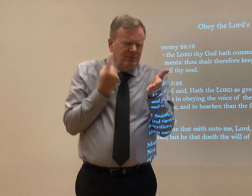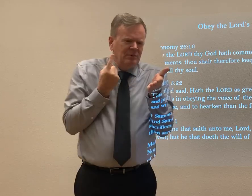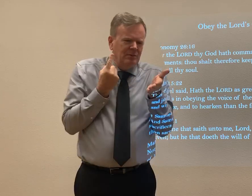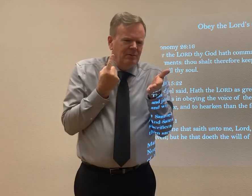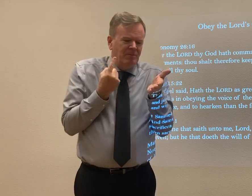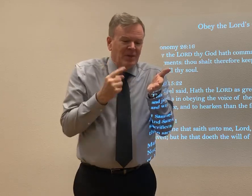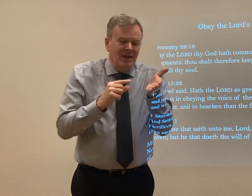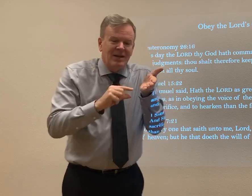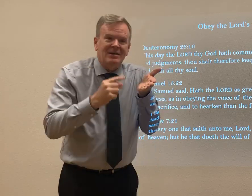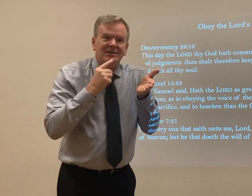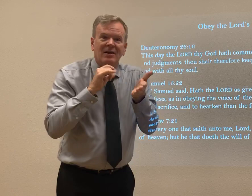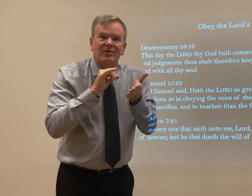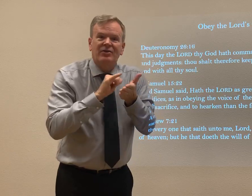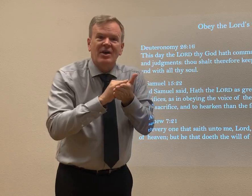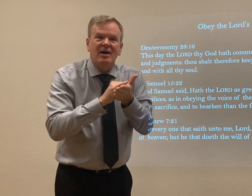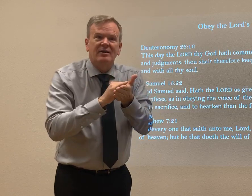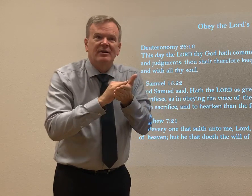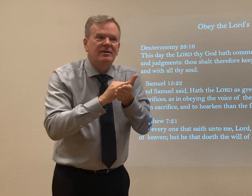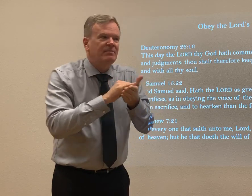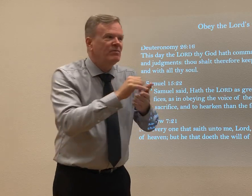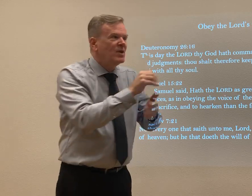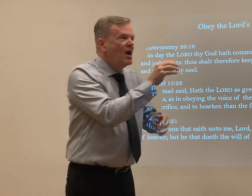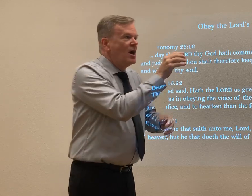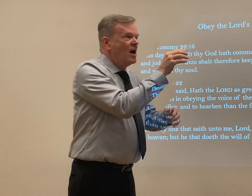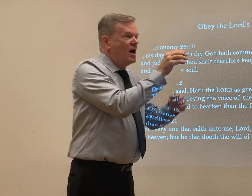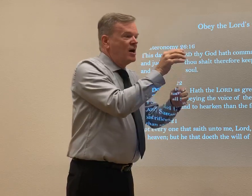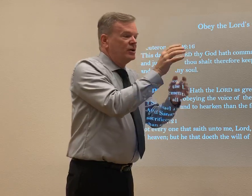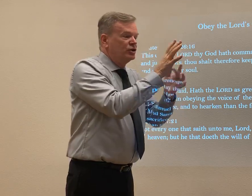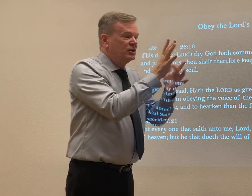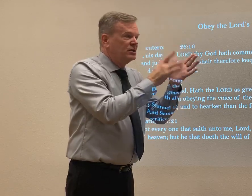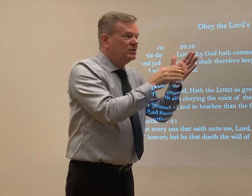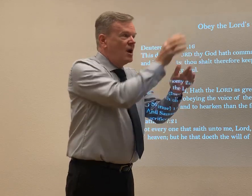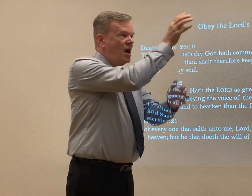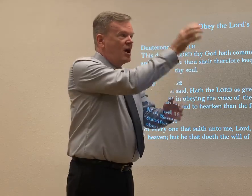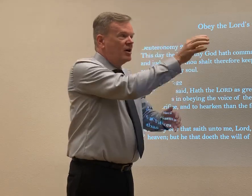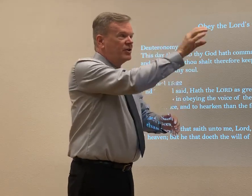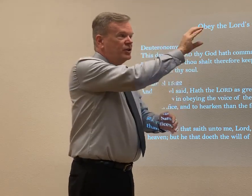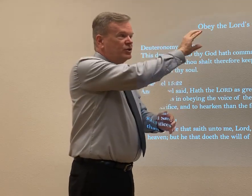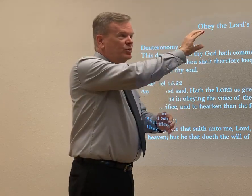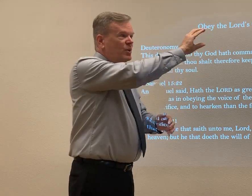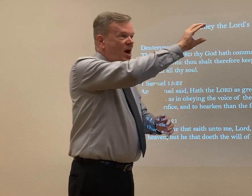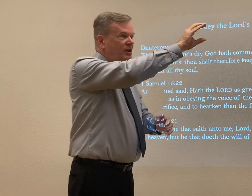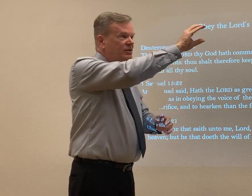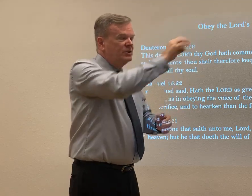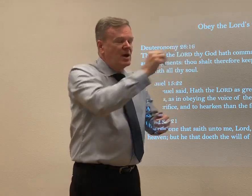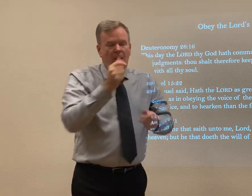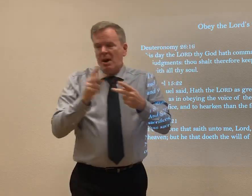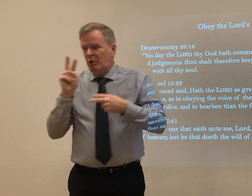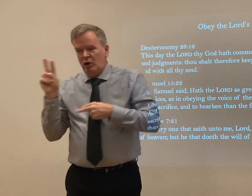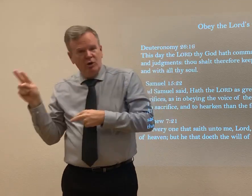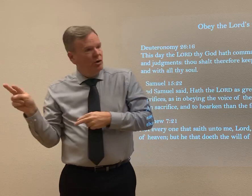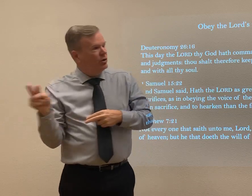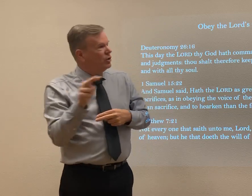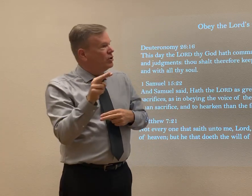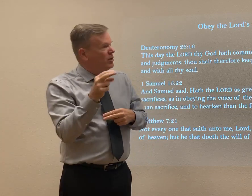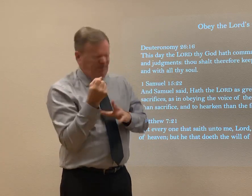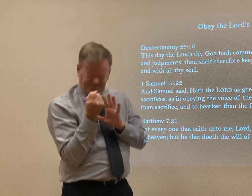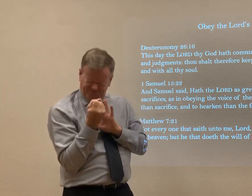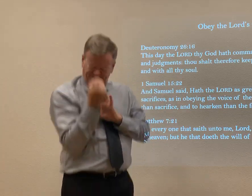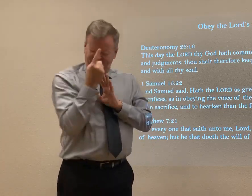of one page out of the 23 volumes. And it got me right away. said, Jesus on the cross. When people looked at Jesus on